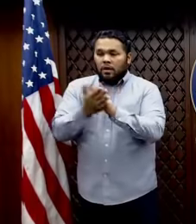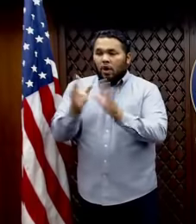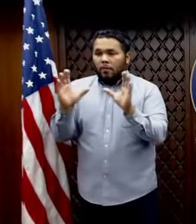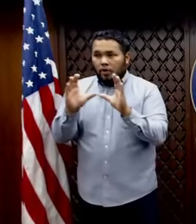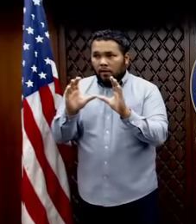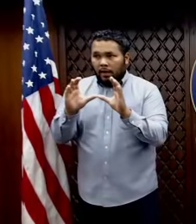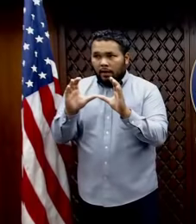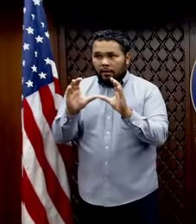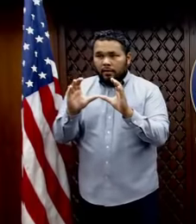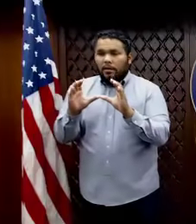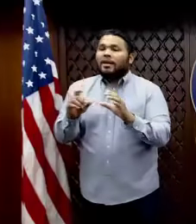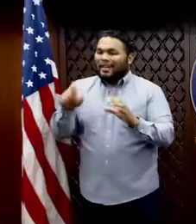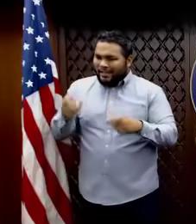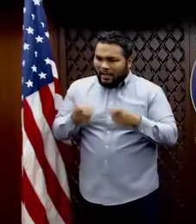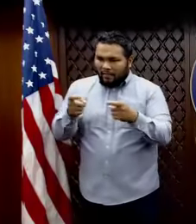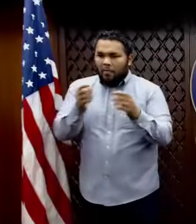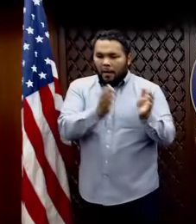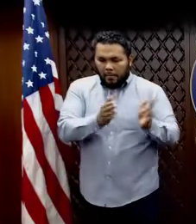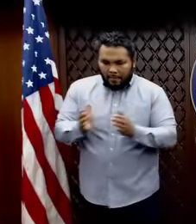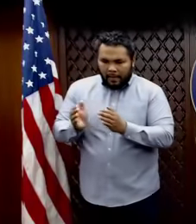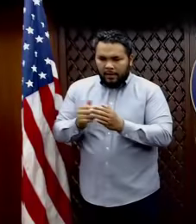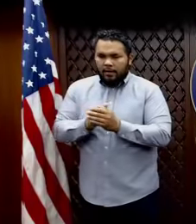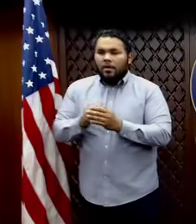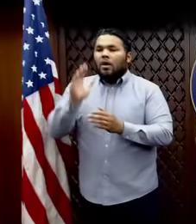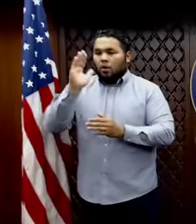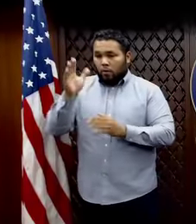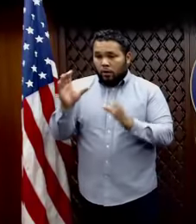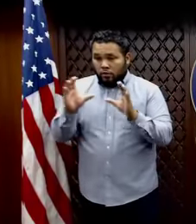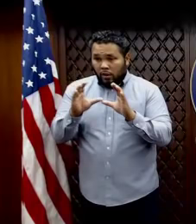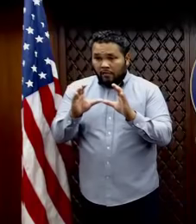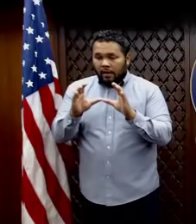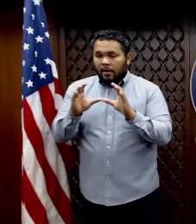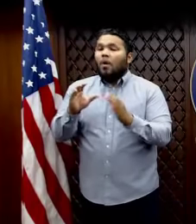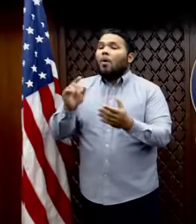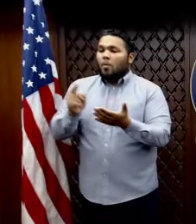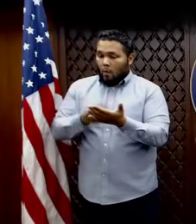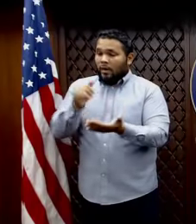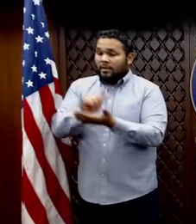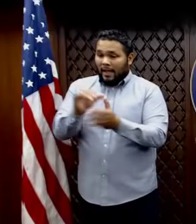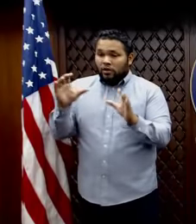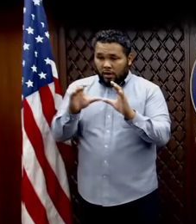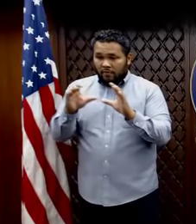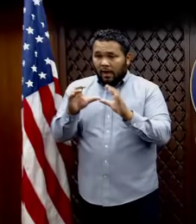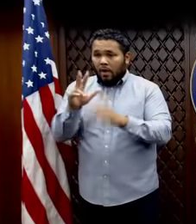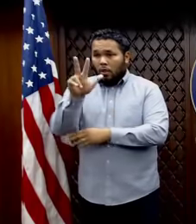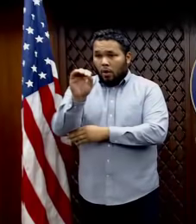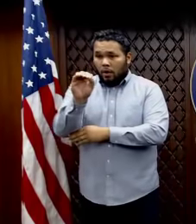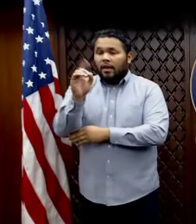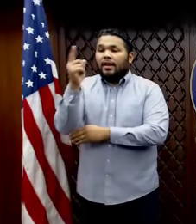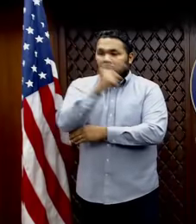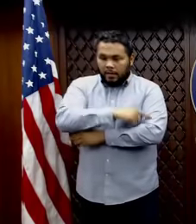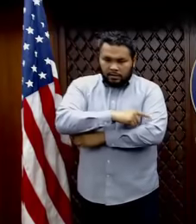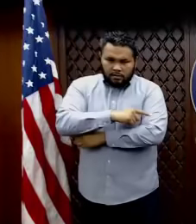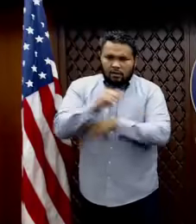to give them a plan that they will certify. And once that's certified, I think within 30 days, we can see